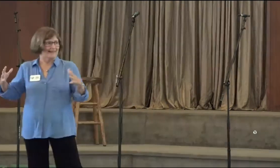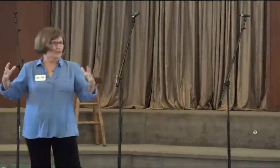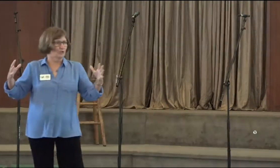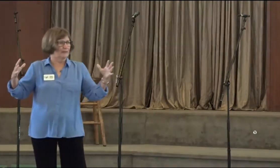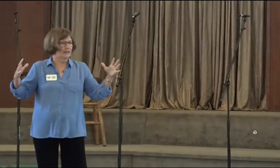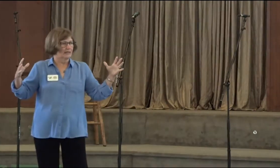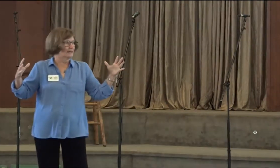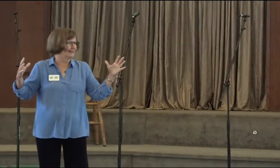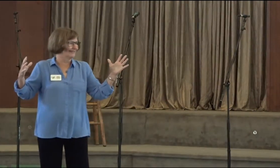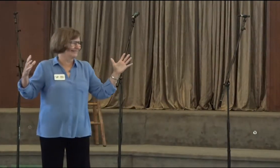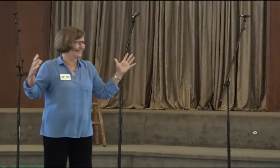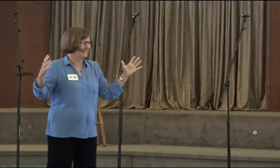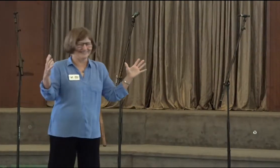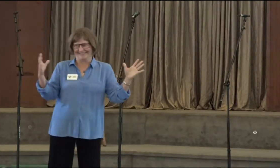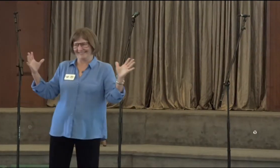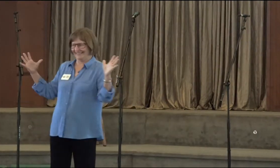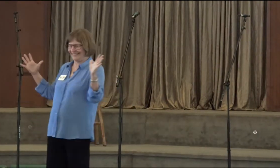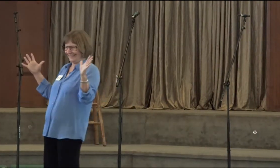That's too big.